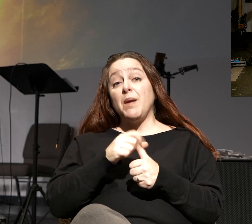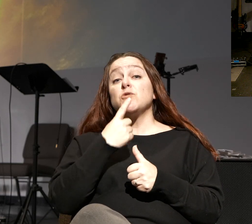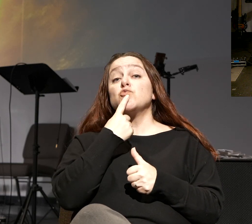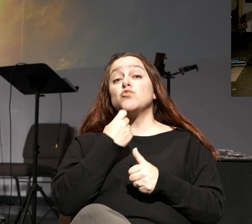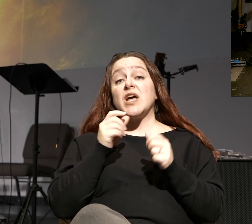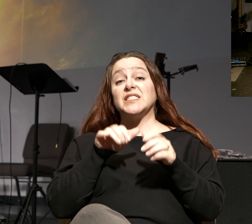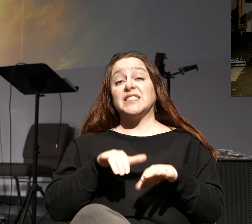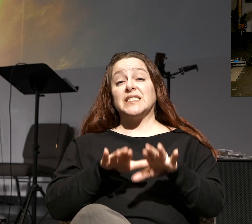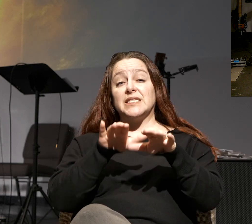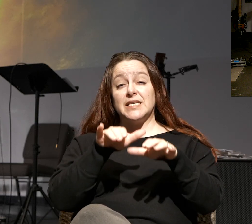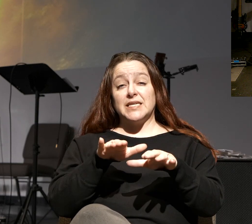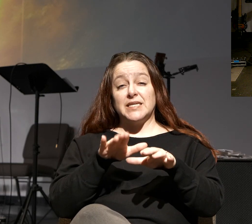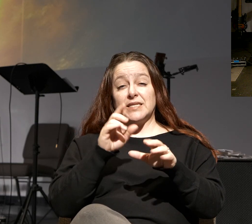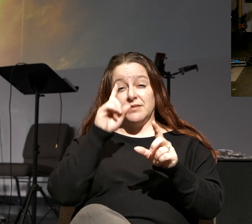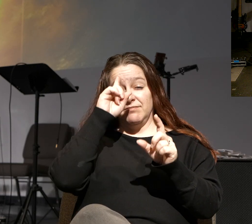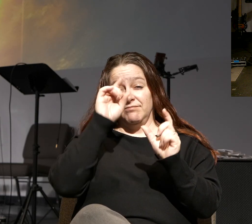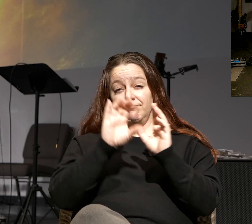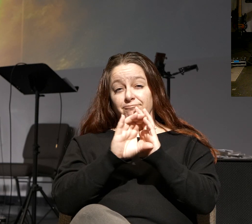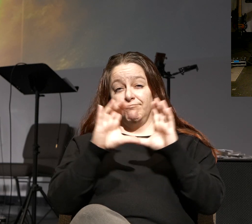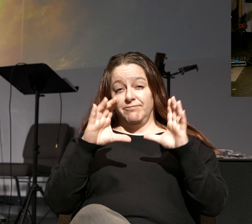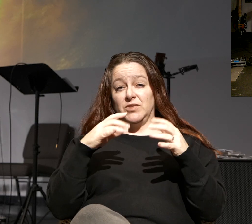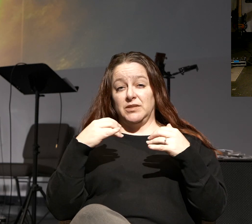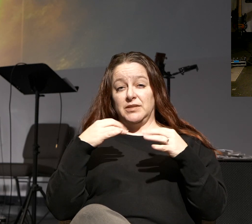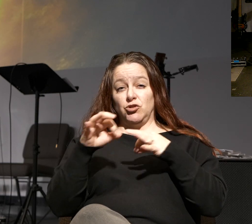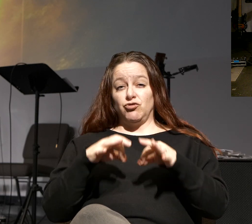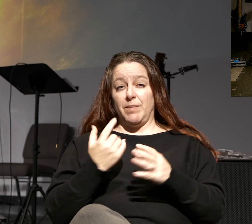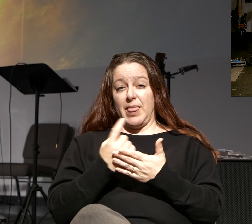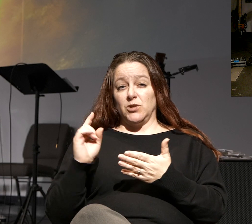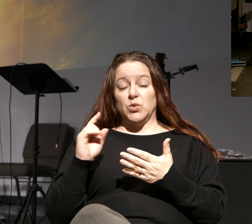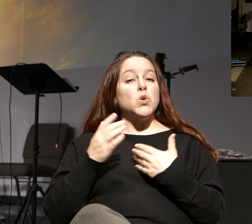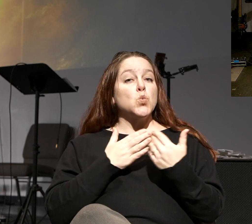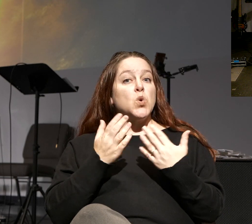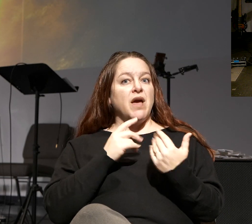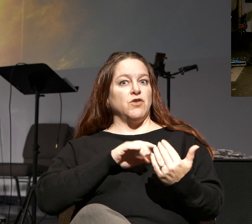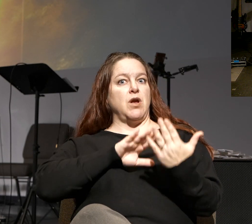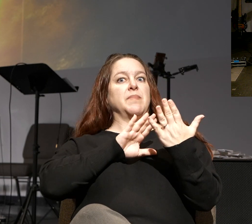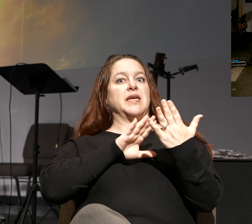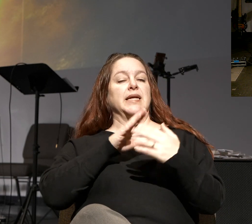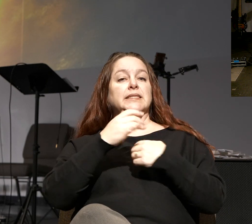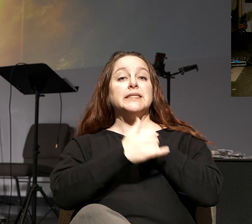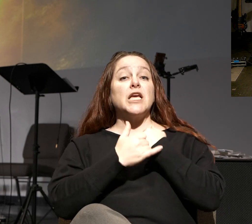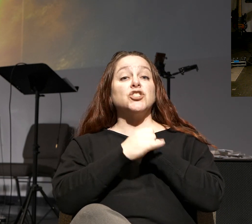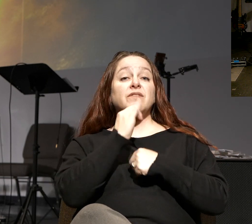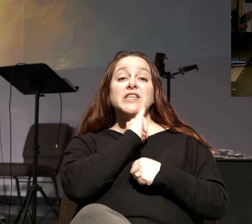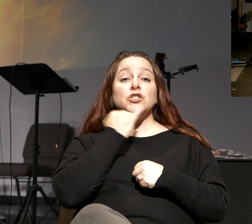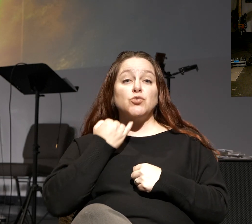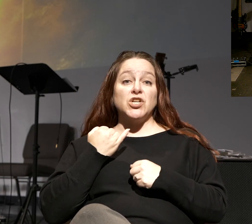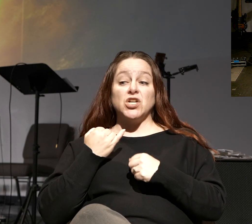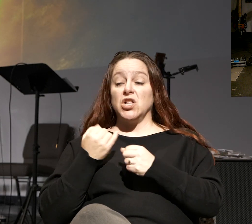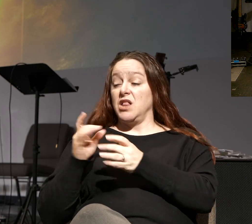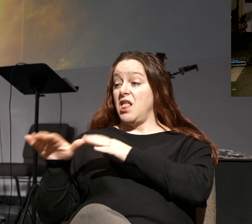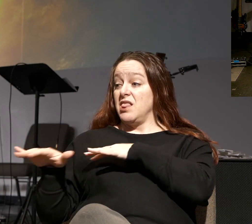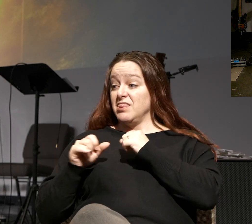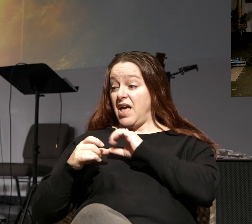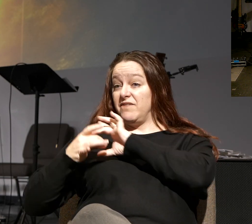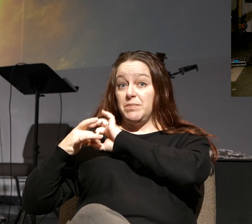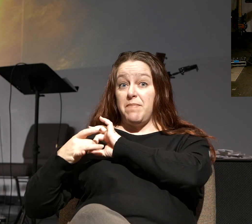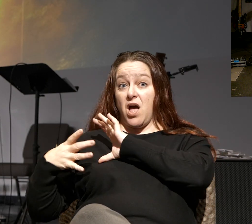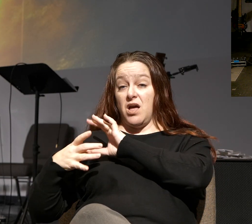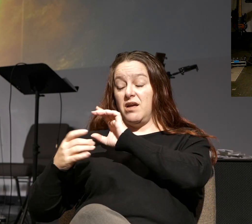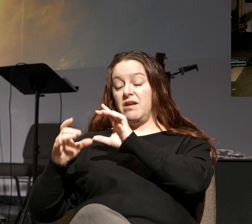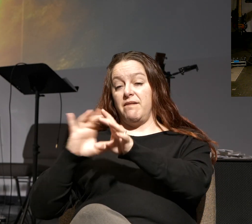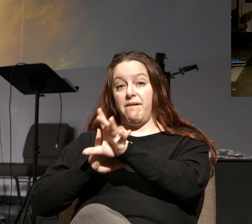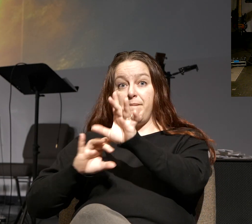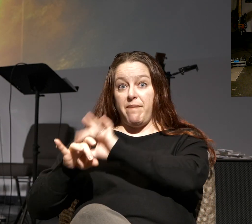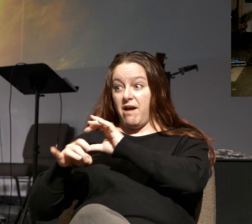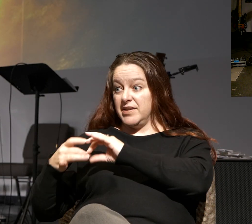Sea illustration we talked about last week. So whatever you're up against, nation of Israel coming out of Egyptian bondage, they came up to the Red Sea.